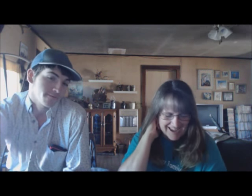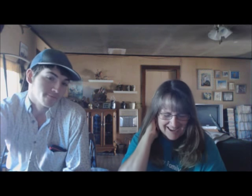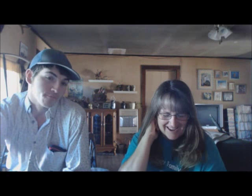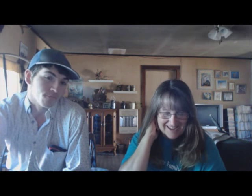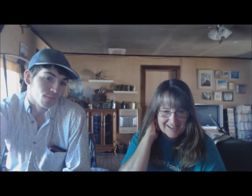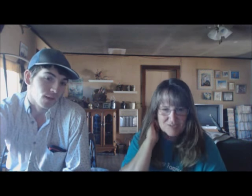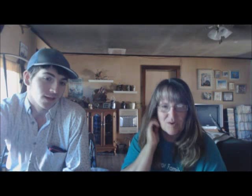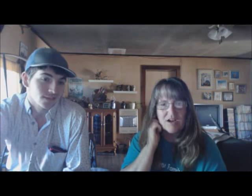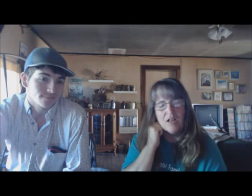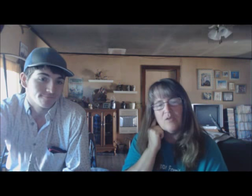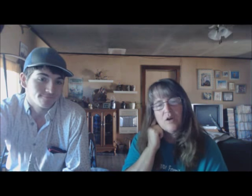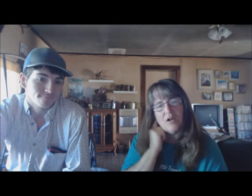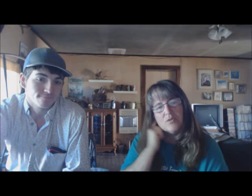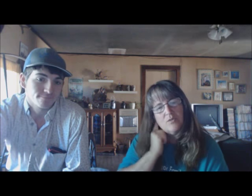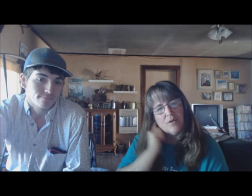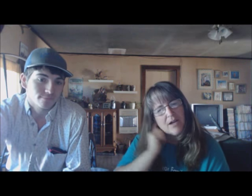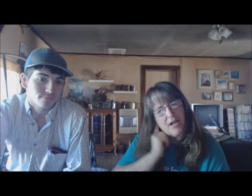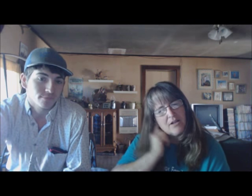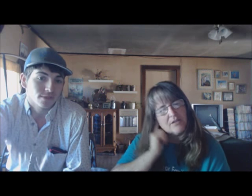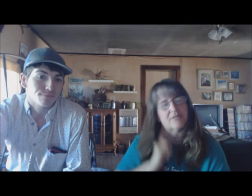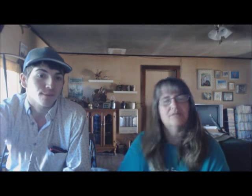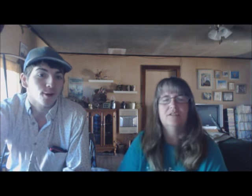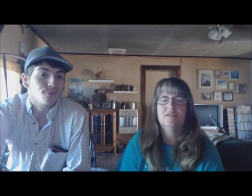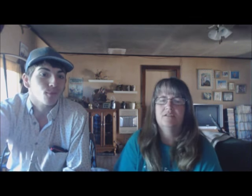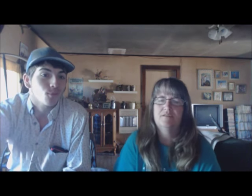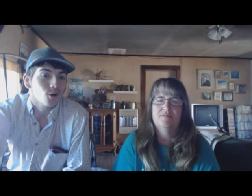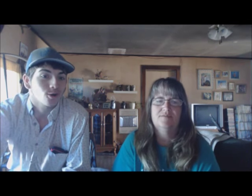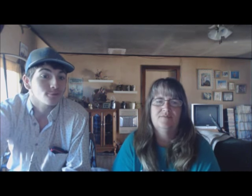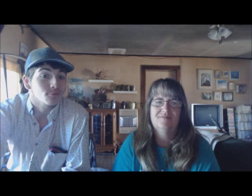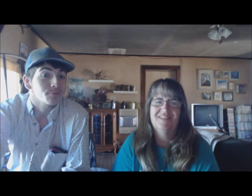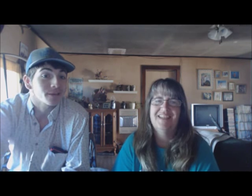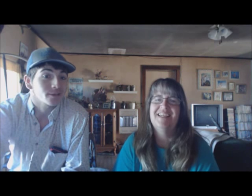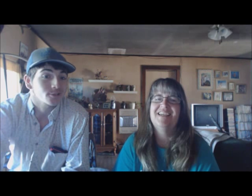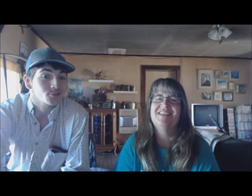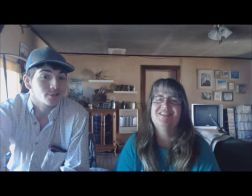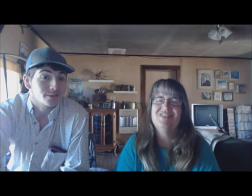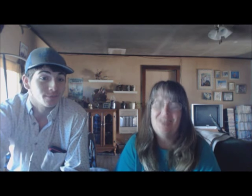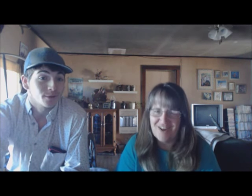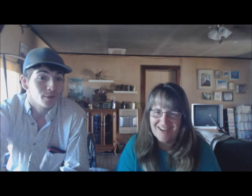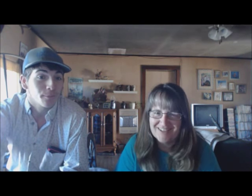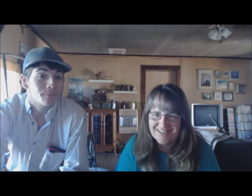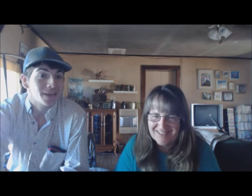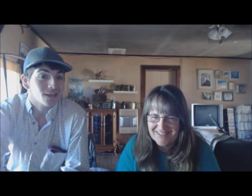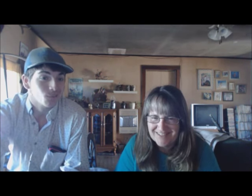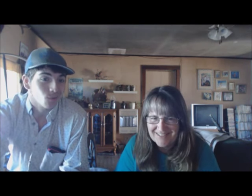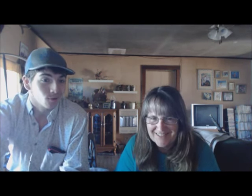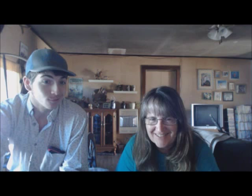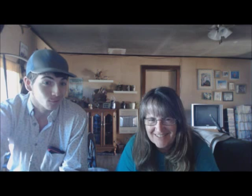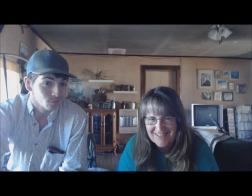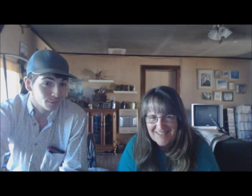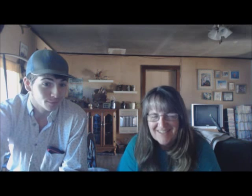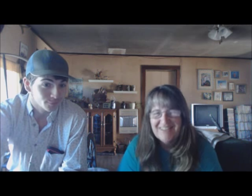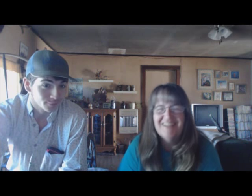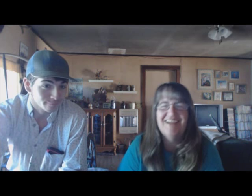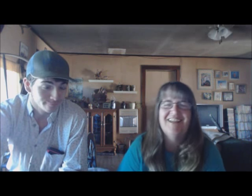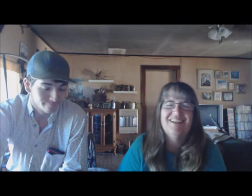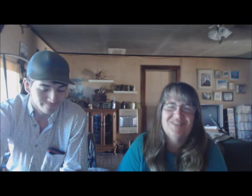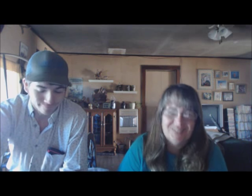It is what color walls with what color? Purple walls with It is not. Pink walls with purple trim. It is